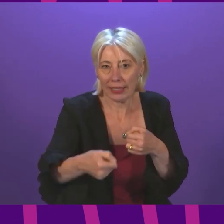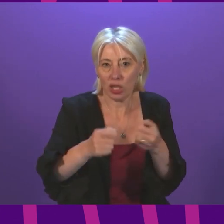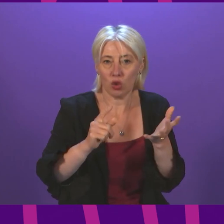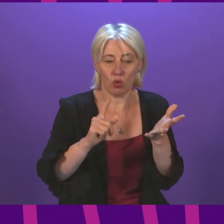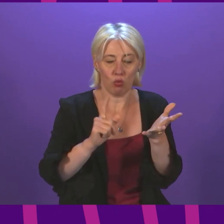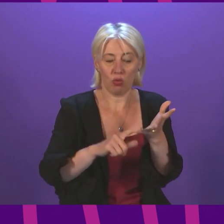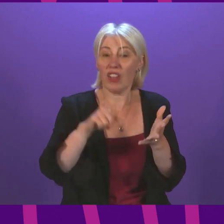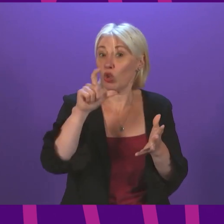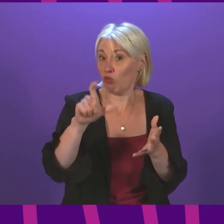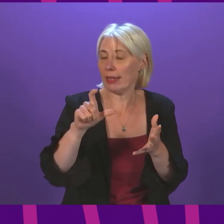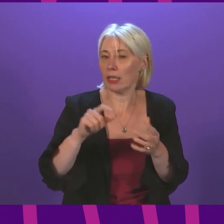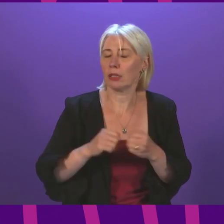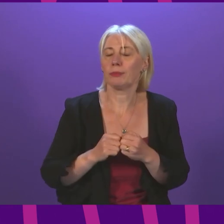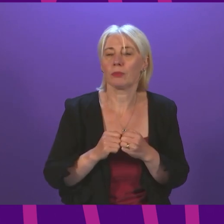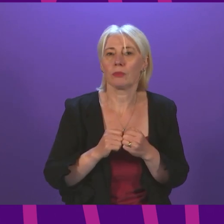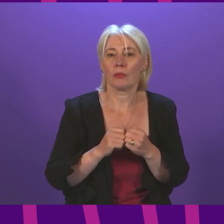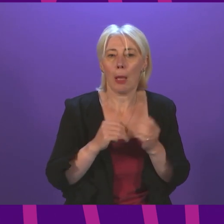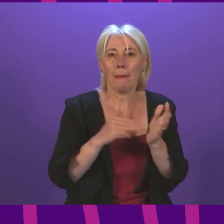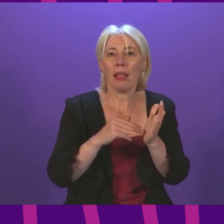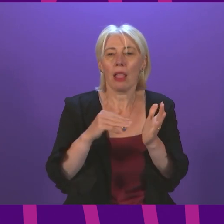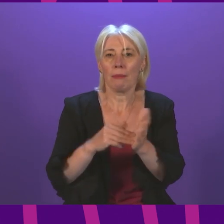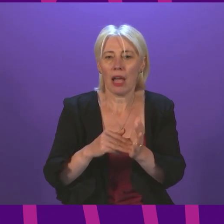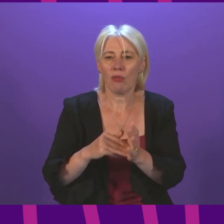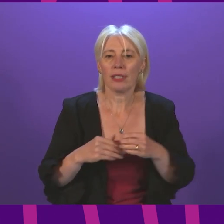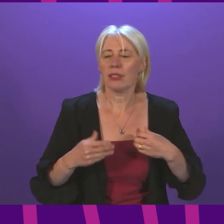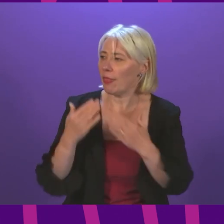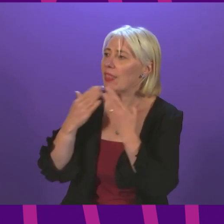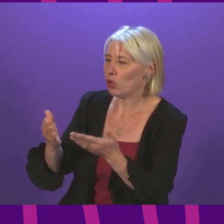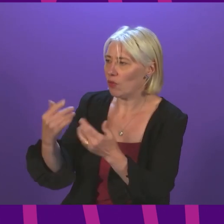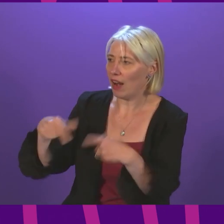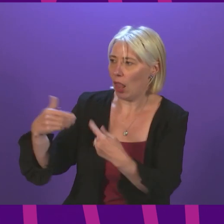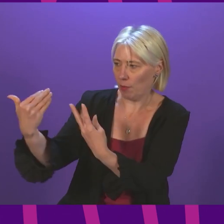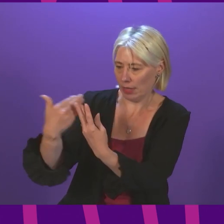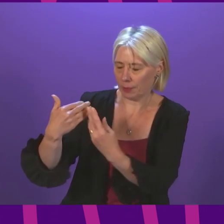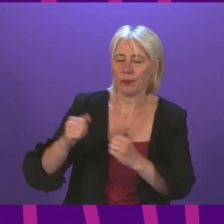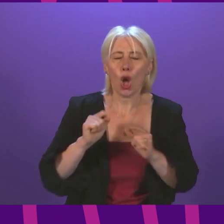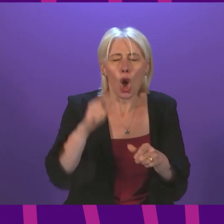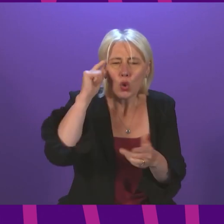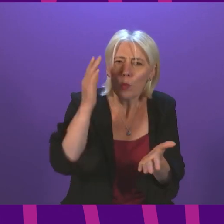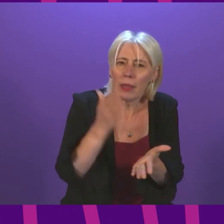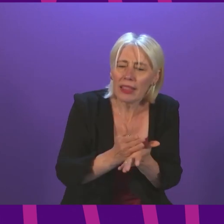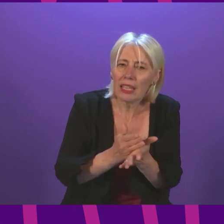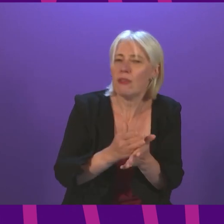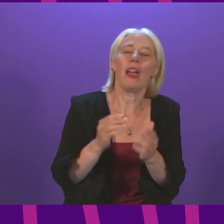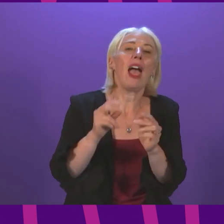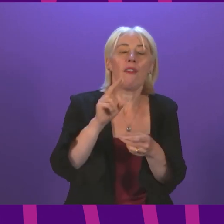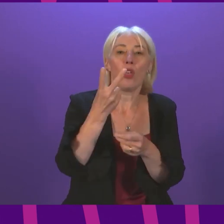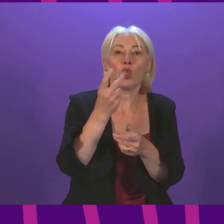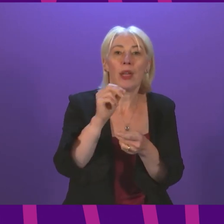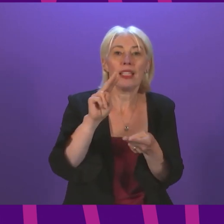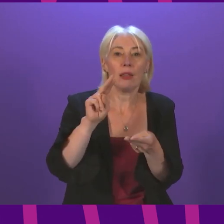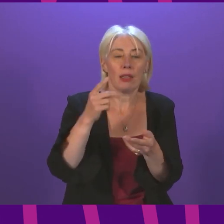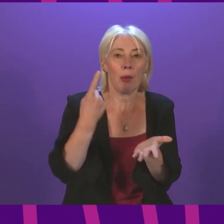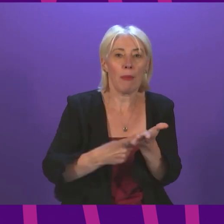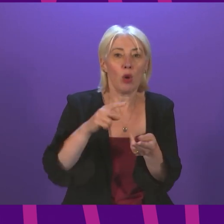uplift. Yes. Michael Mara, the member giving way. Does he believe that with the scrapping of the uplift, that the